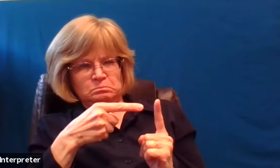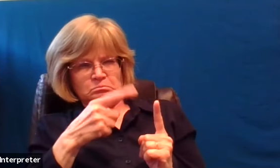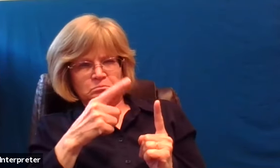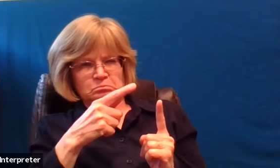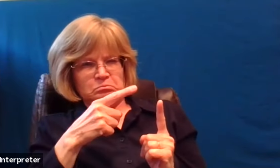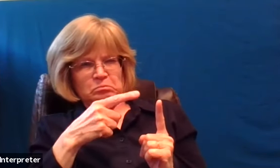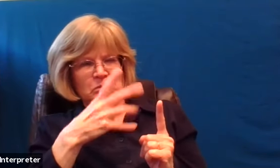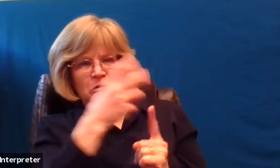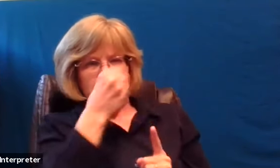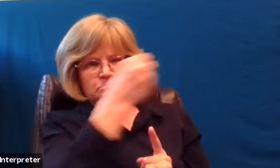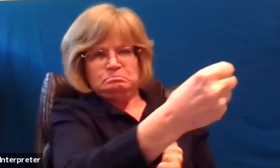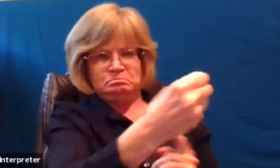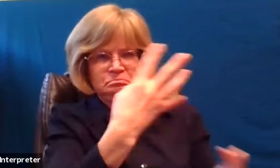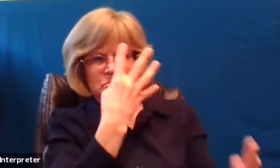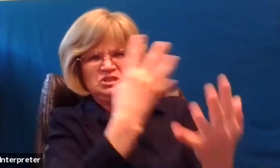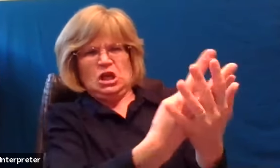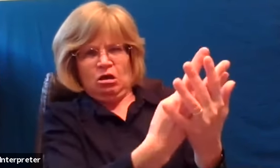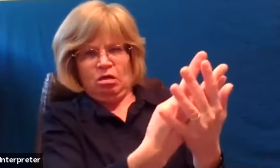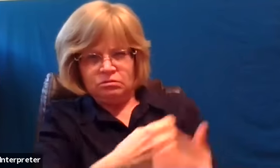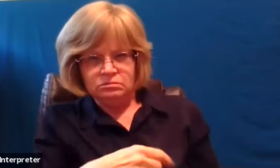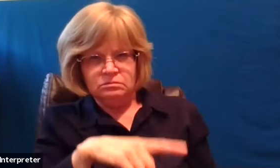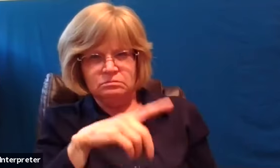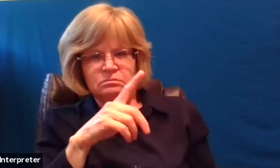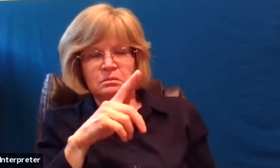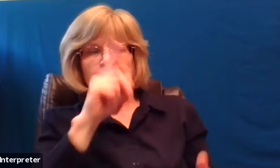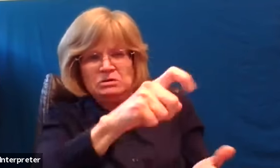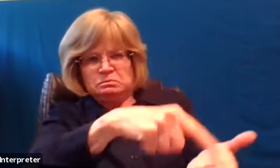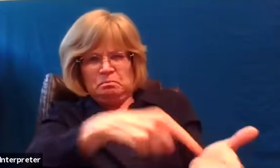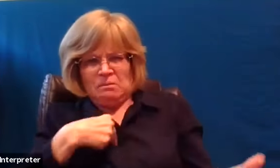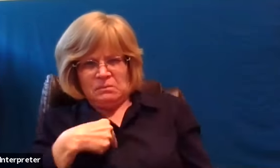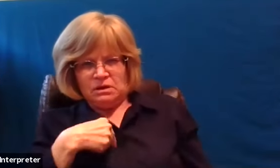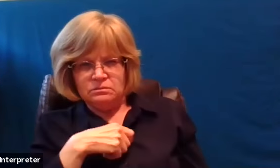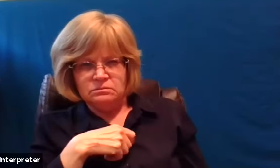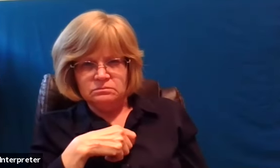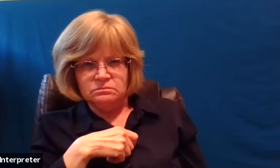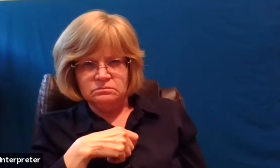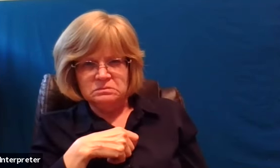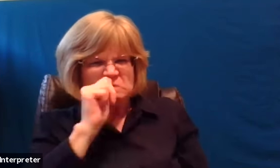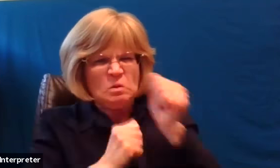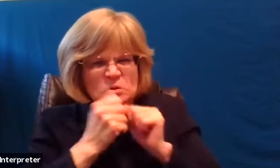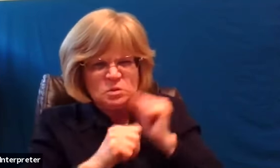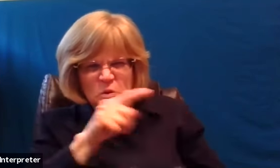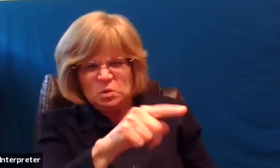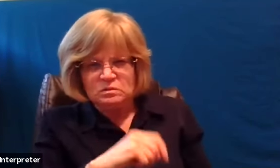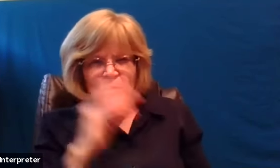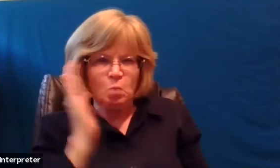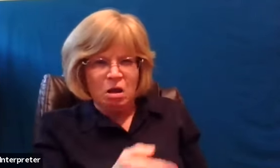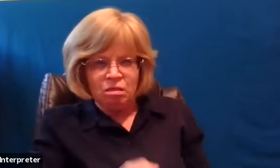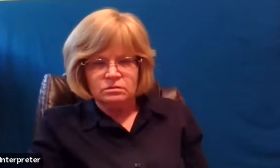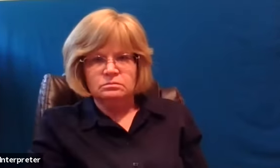is an impossibility now if torture is going to get the key money then maybe